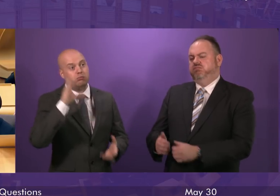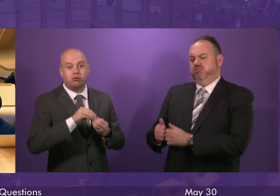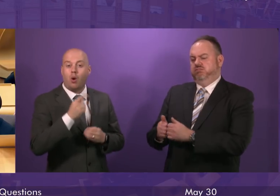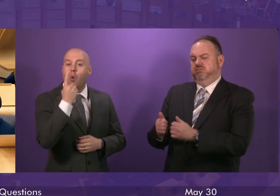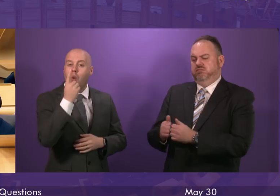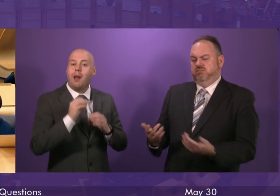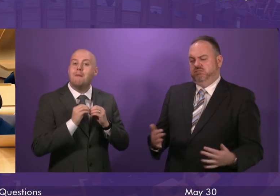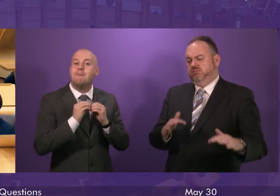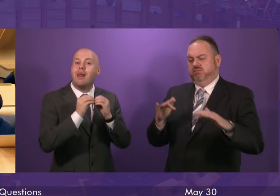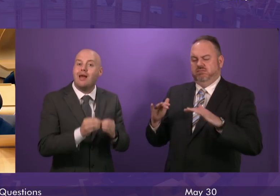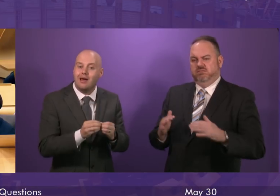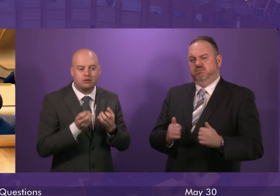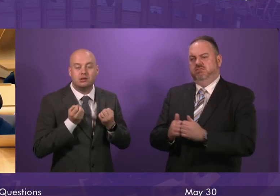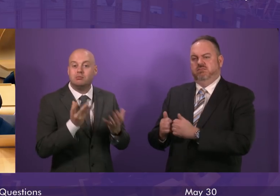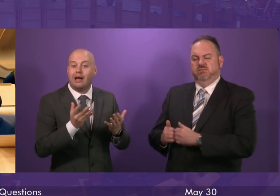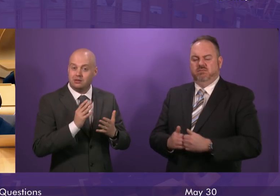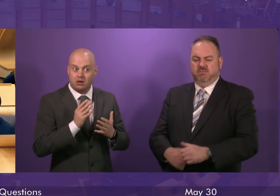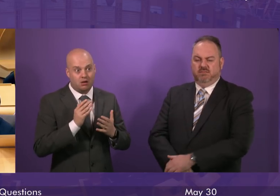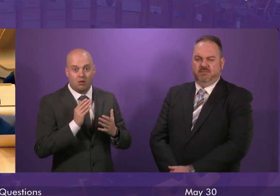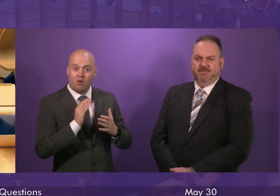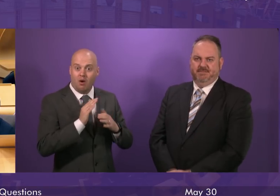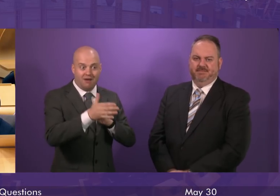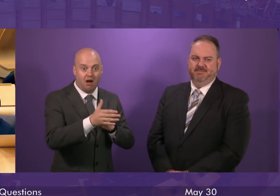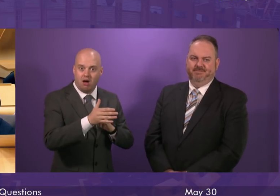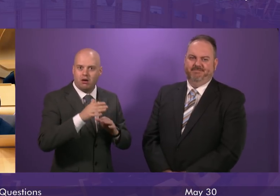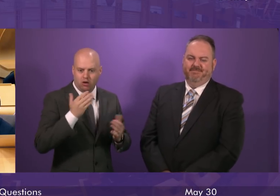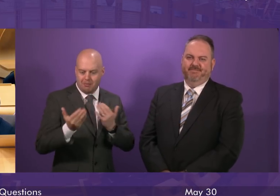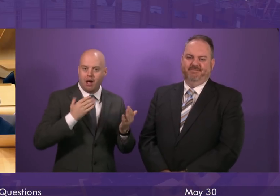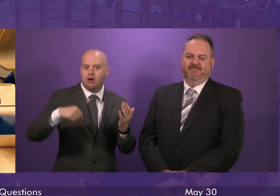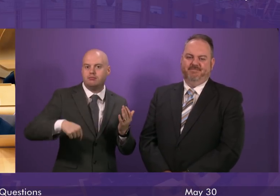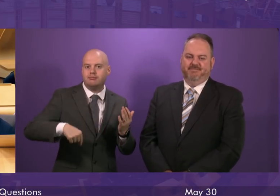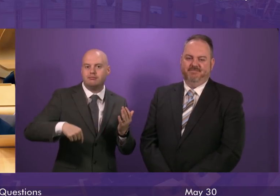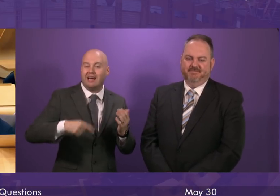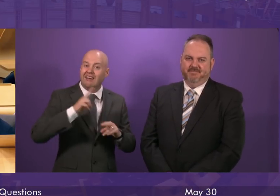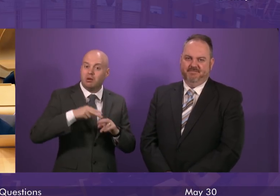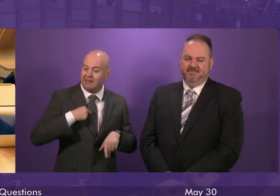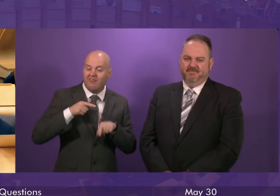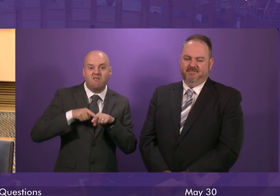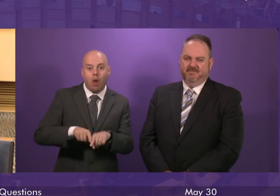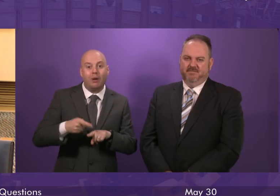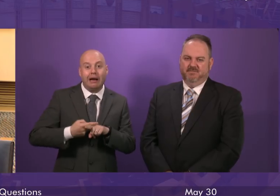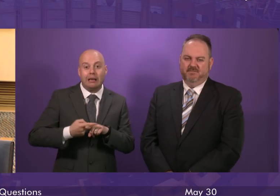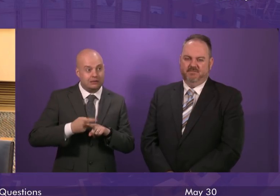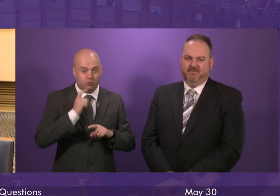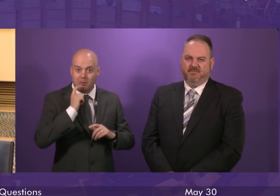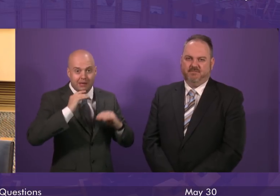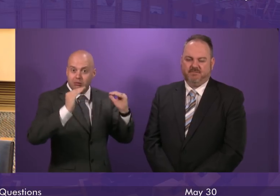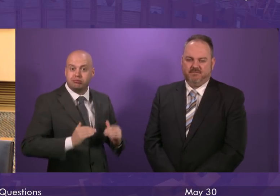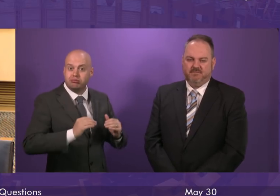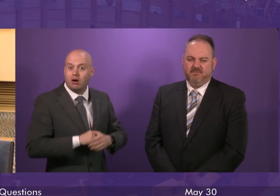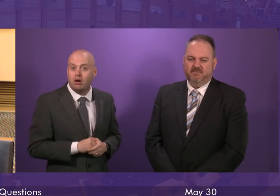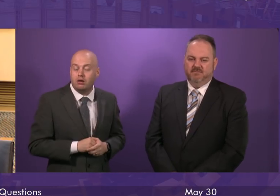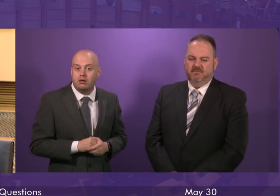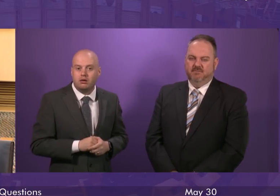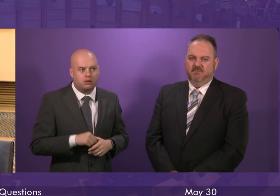being spelt in our health service here than if we were to follow the levels in England. We've got record numbers of staff